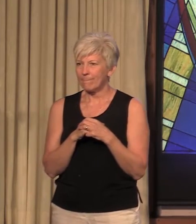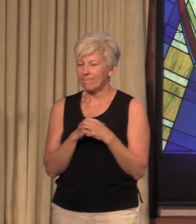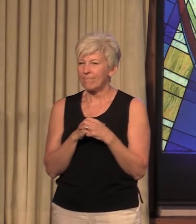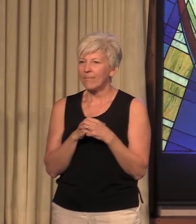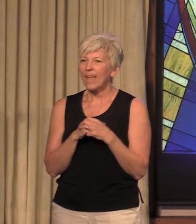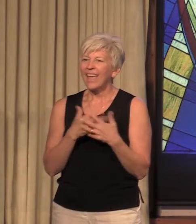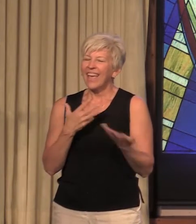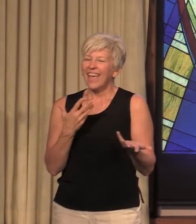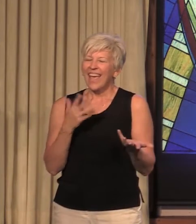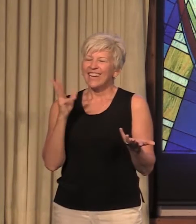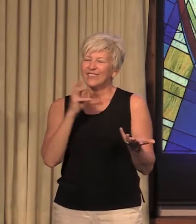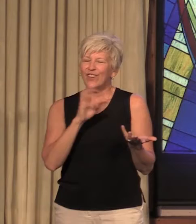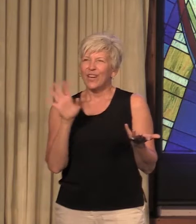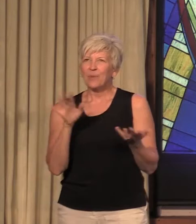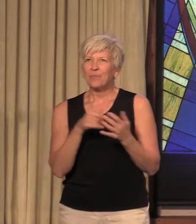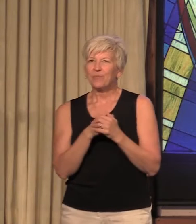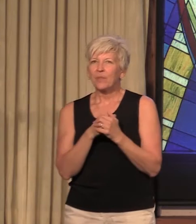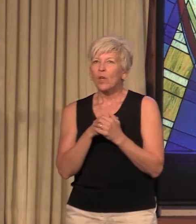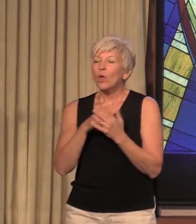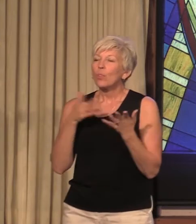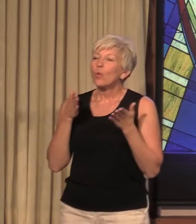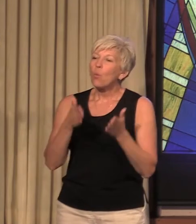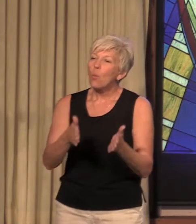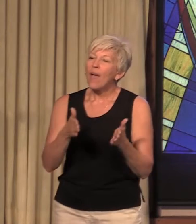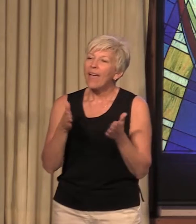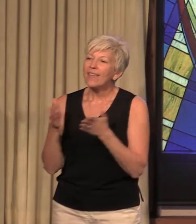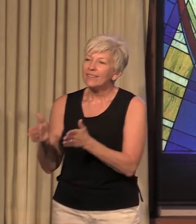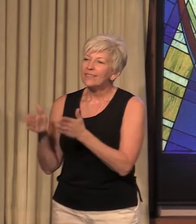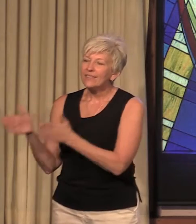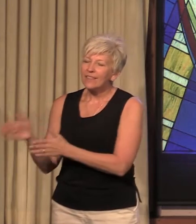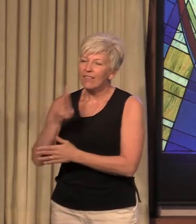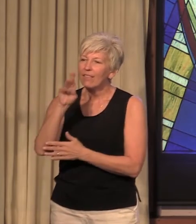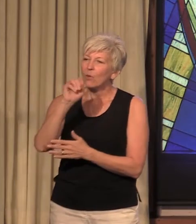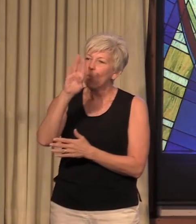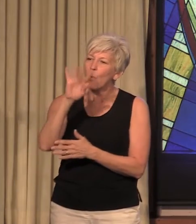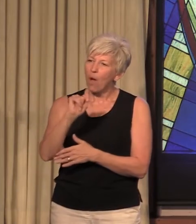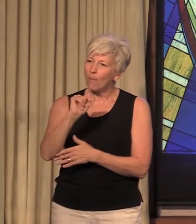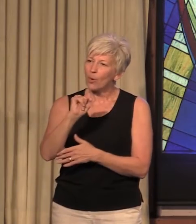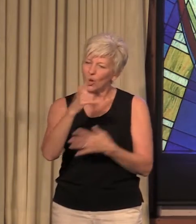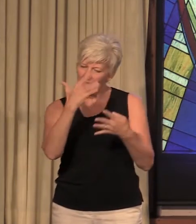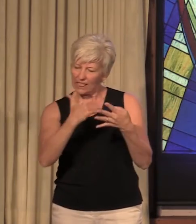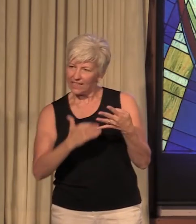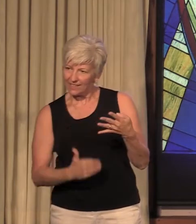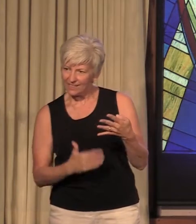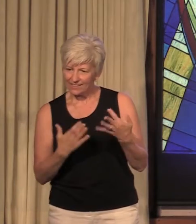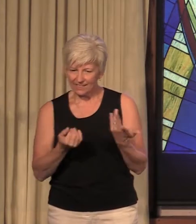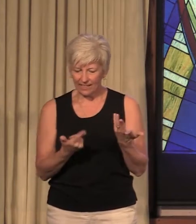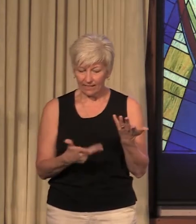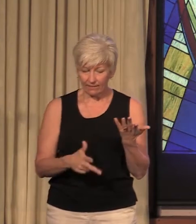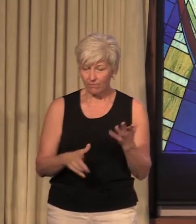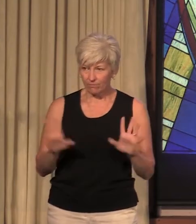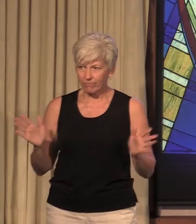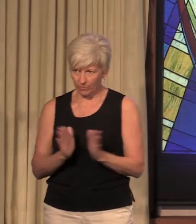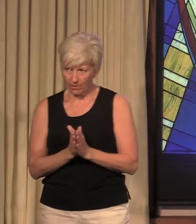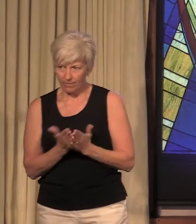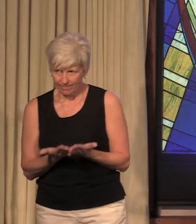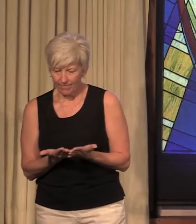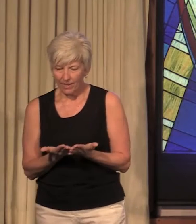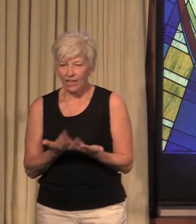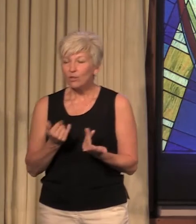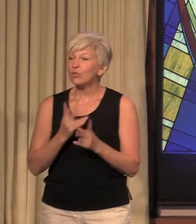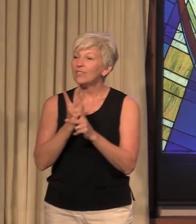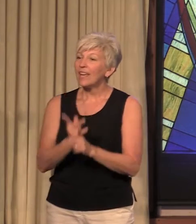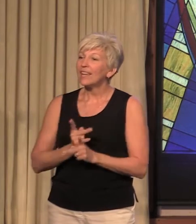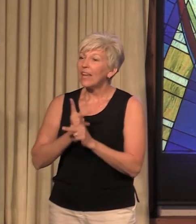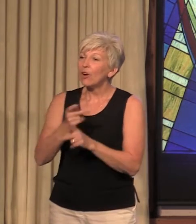and it's funny the ways that Robert lists in finding yourself in transition to take care